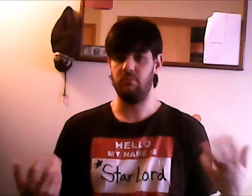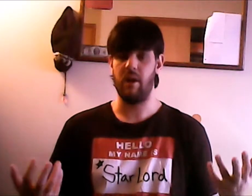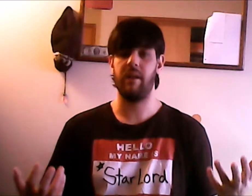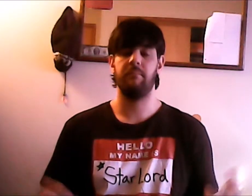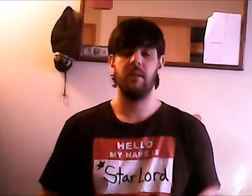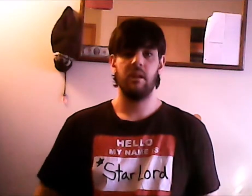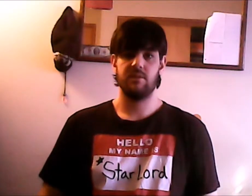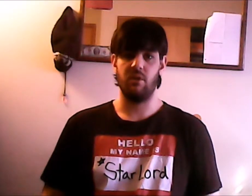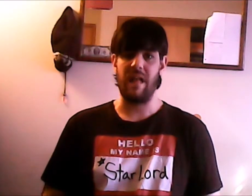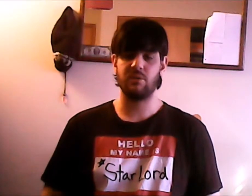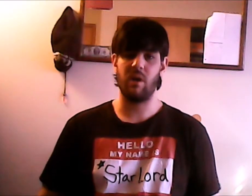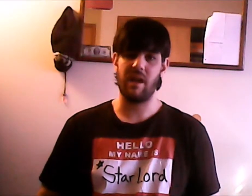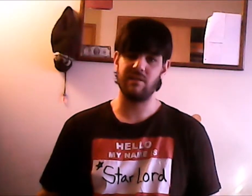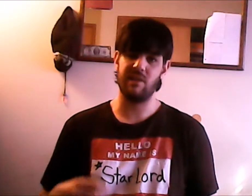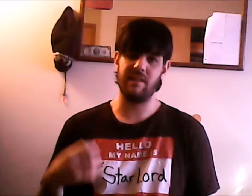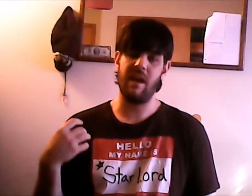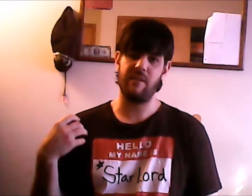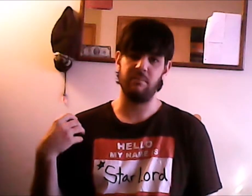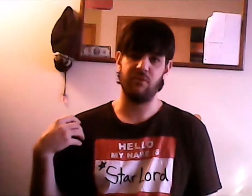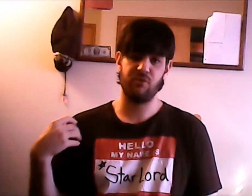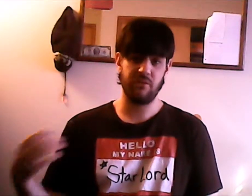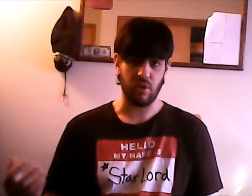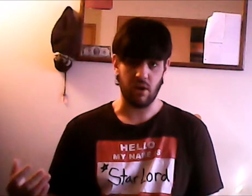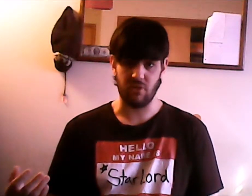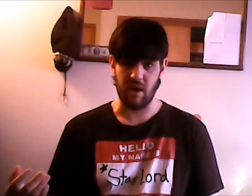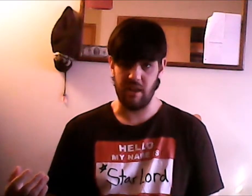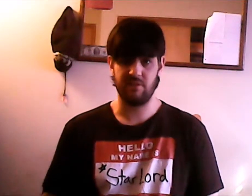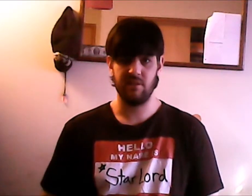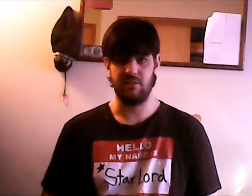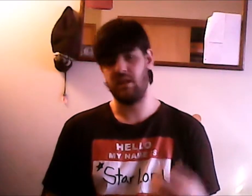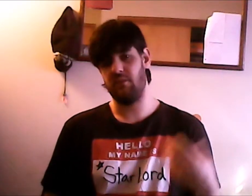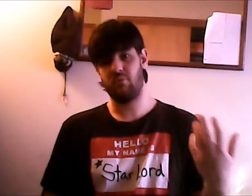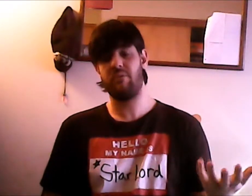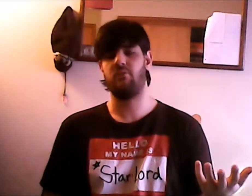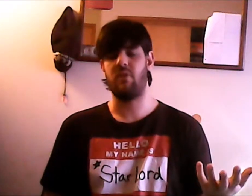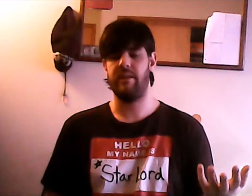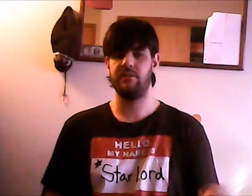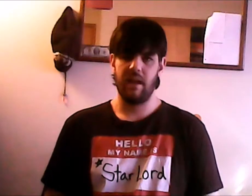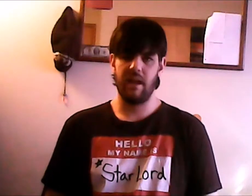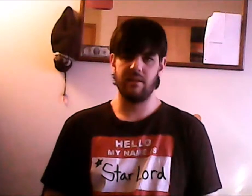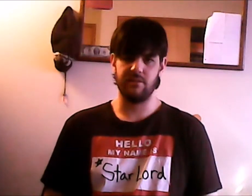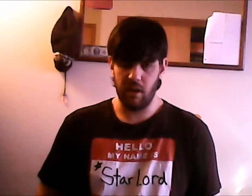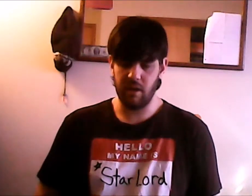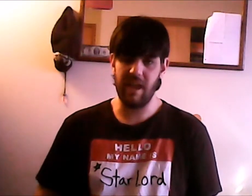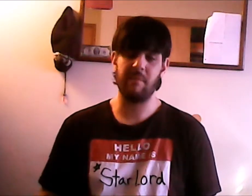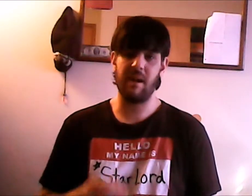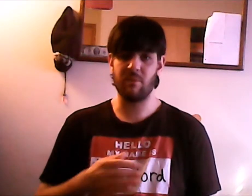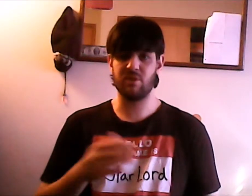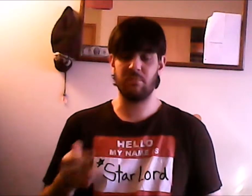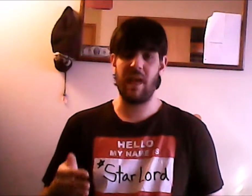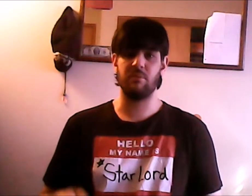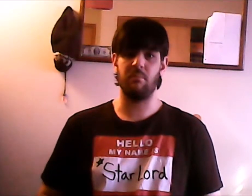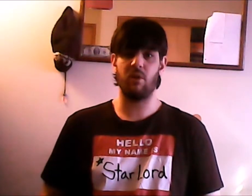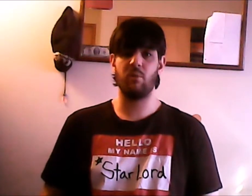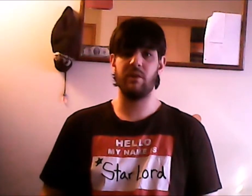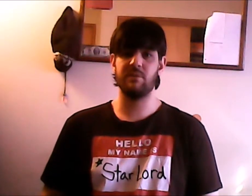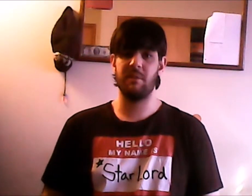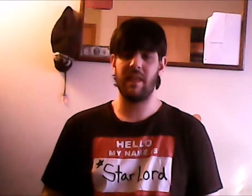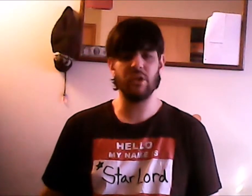right so that's why I decided to have it be free-for-all Fridays instead of forever Fridays and again my original plan with Morrowind was to be like oh